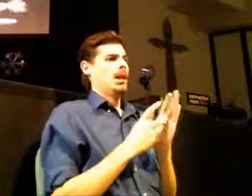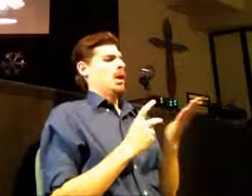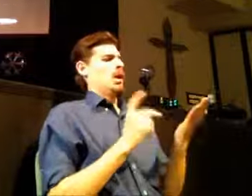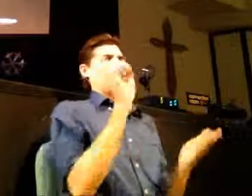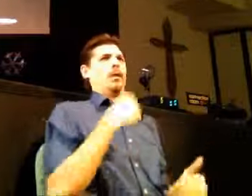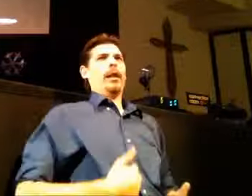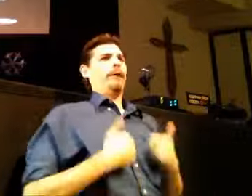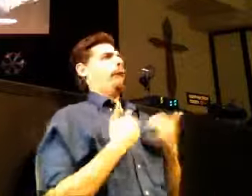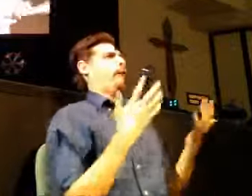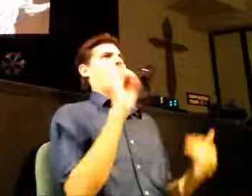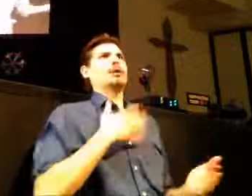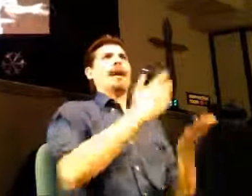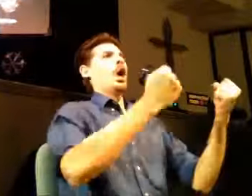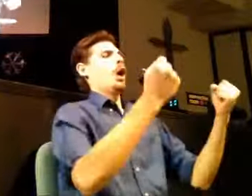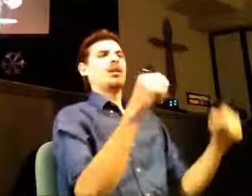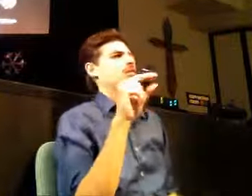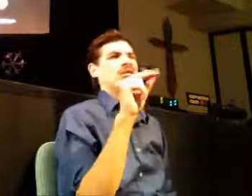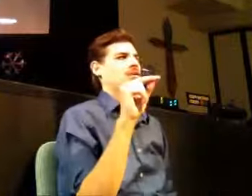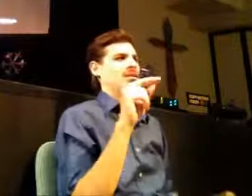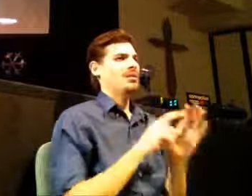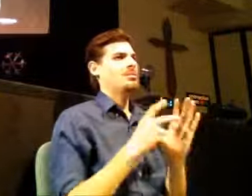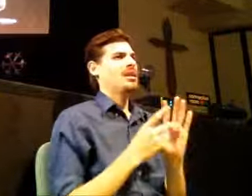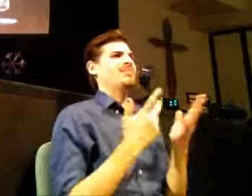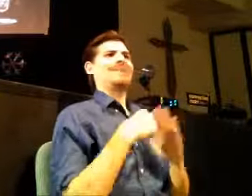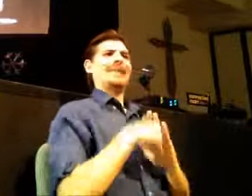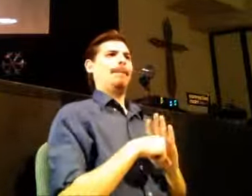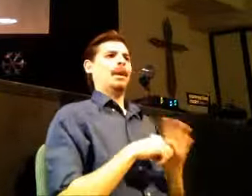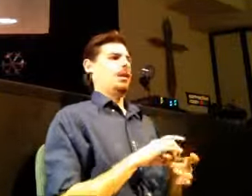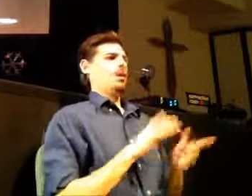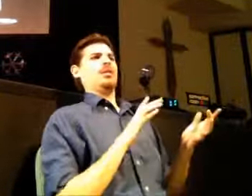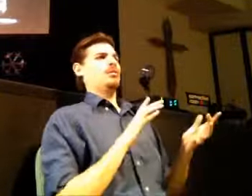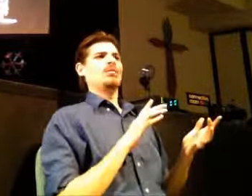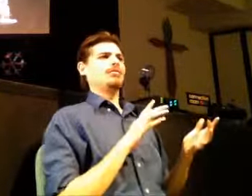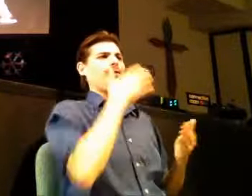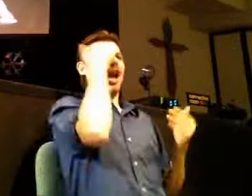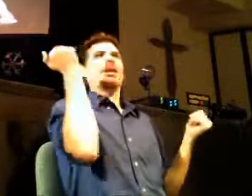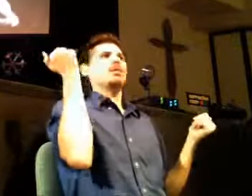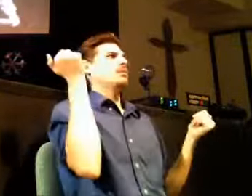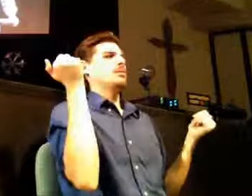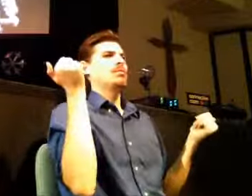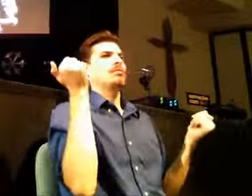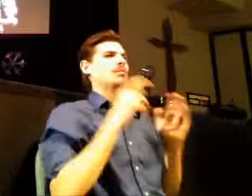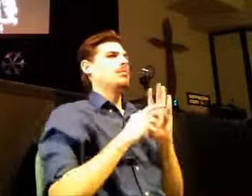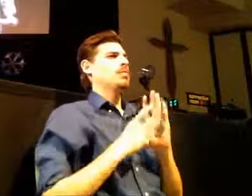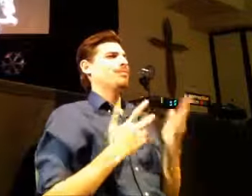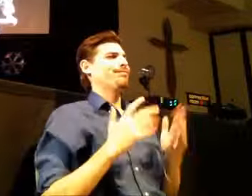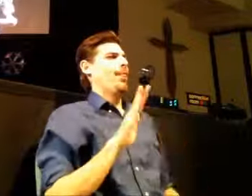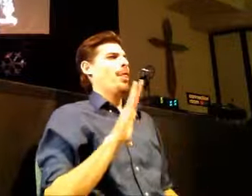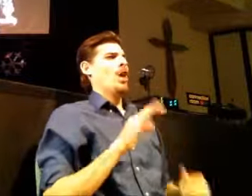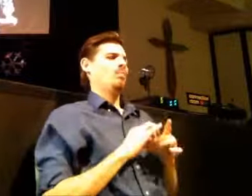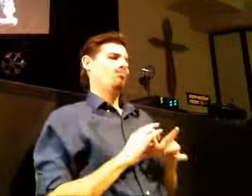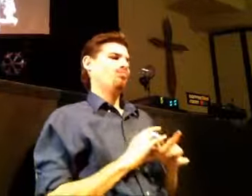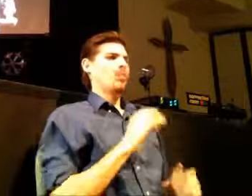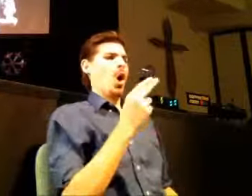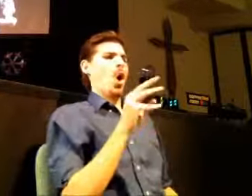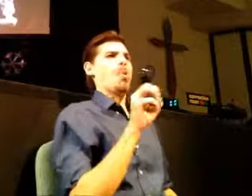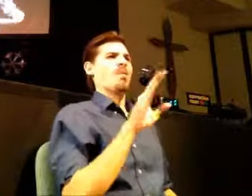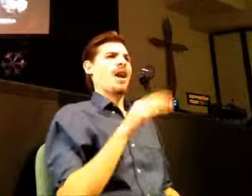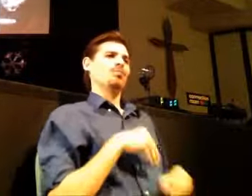when we go out and where's my car they're on my car he's talking about something much deeper he talks about their resting place he's saying um they have forgotten their sense of home and of course when you sign up